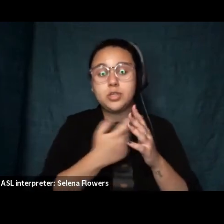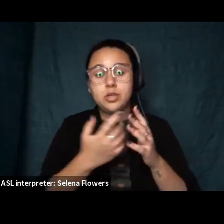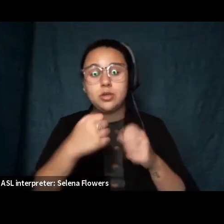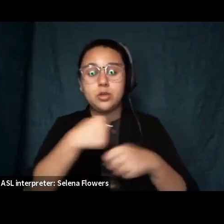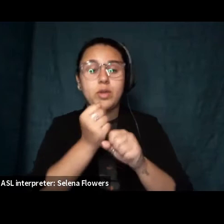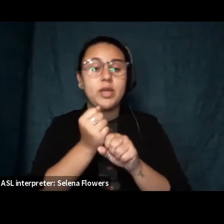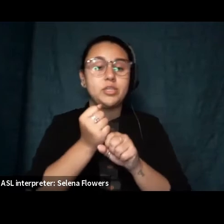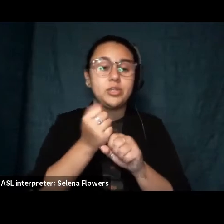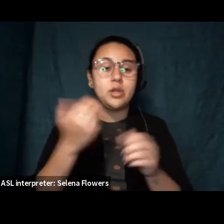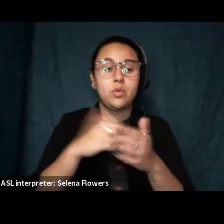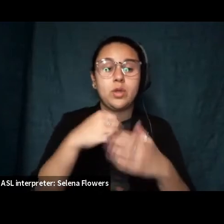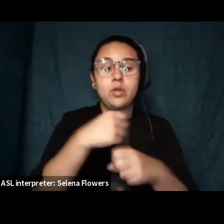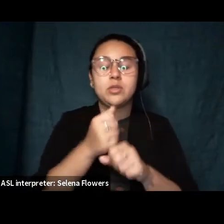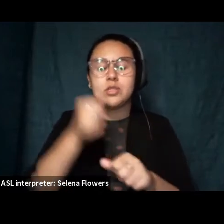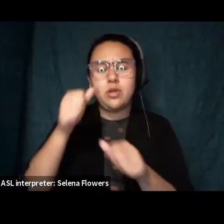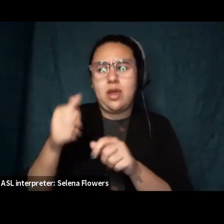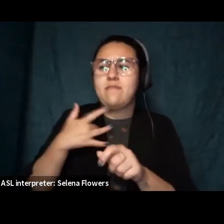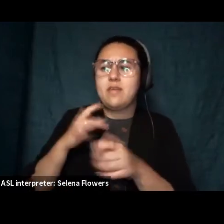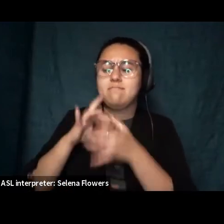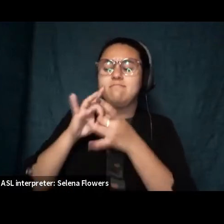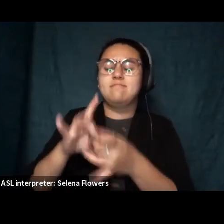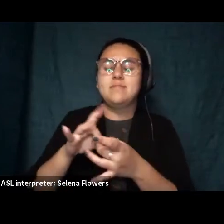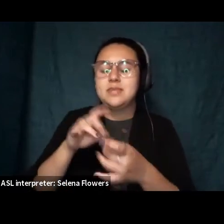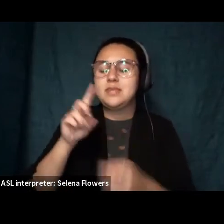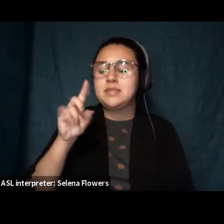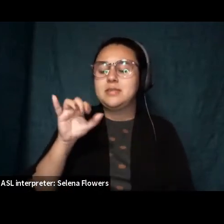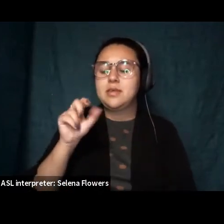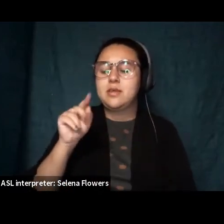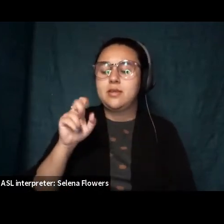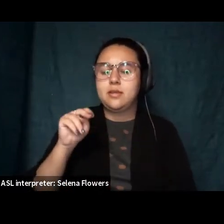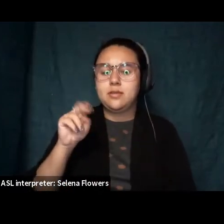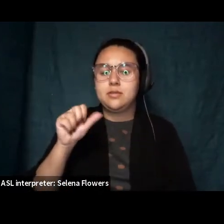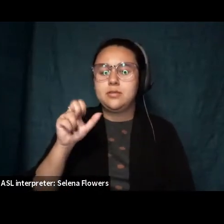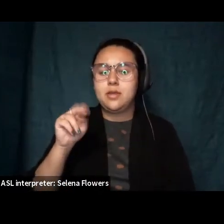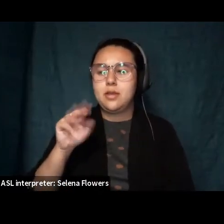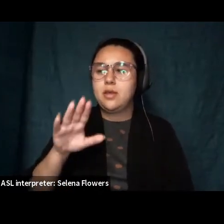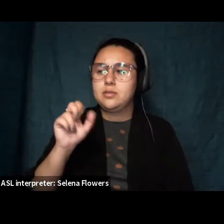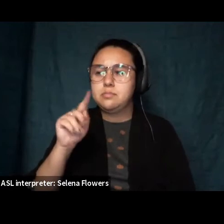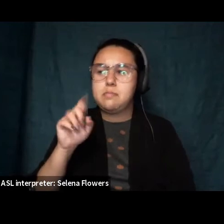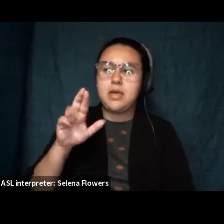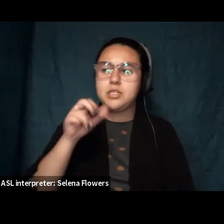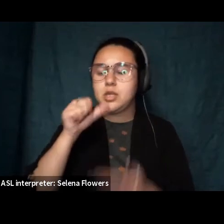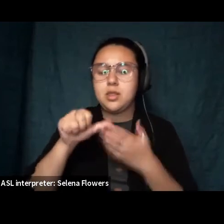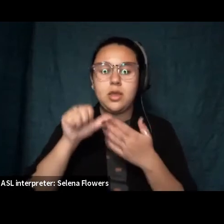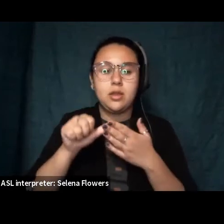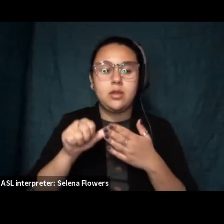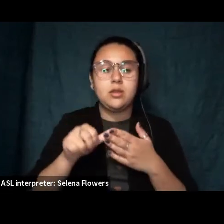dickinson's master letters um and they are they're addressed to a maker who is at once uh surgeon and artist and